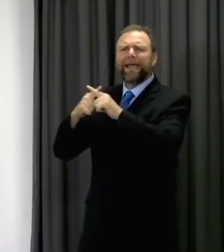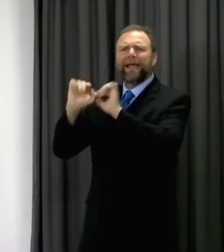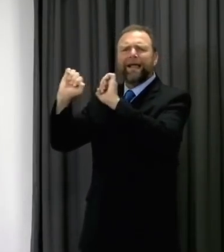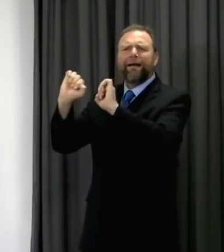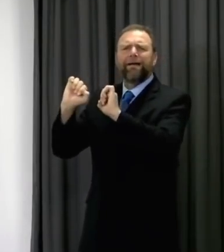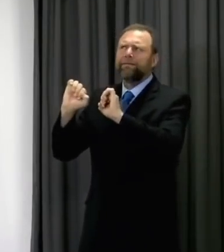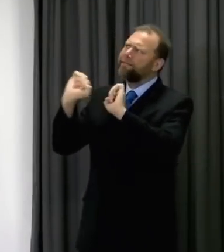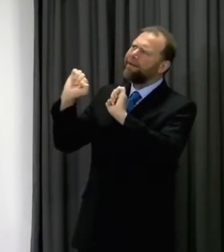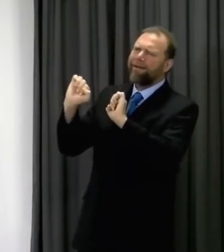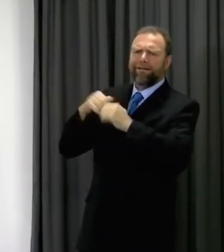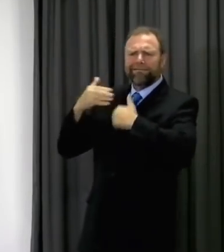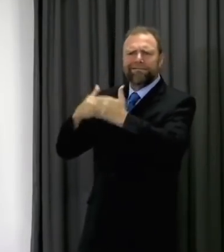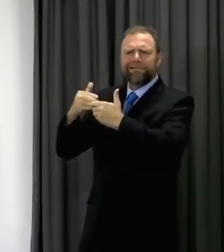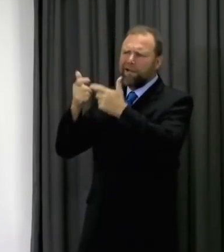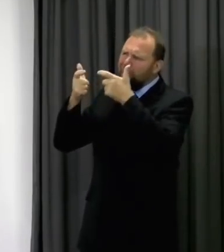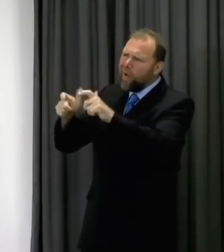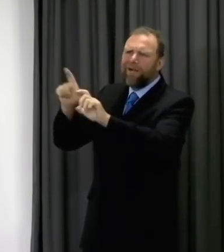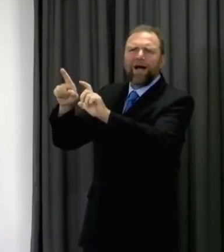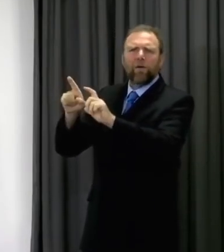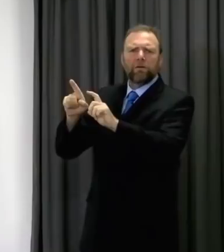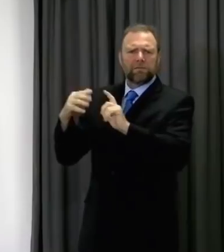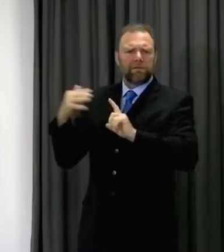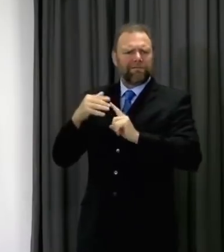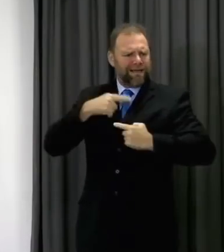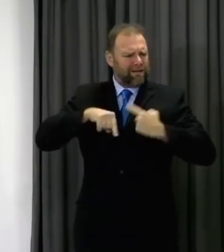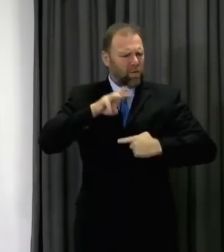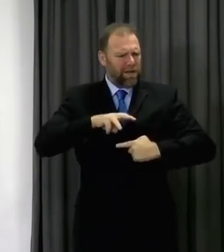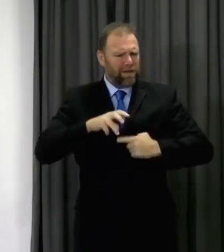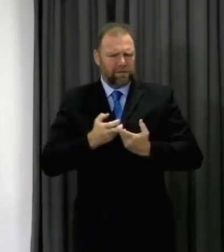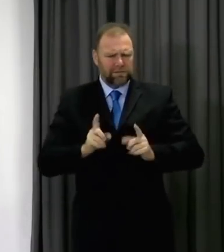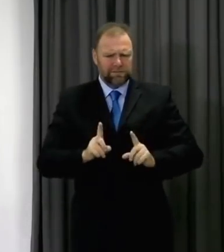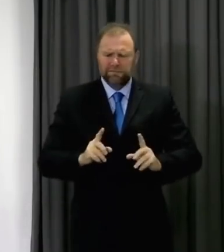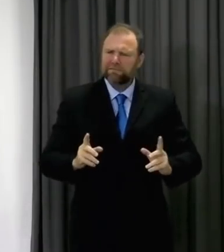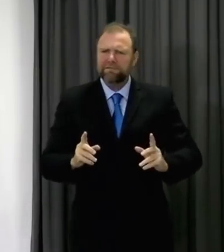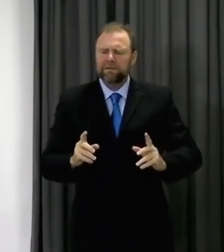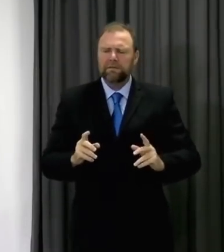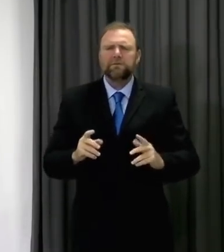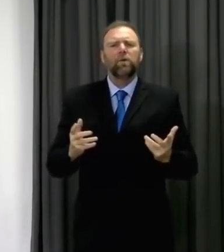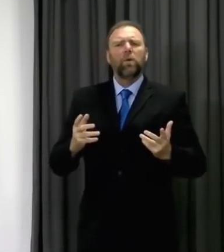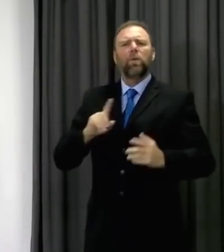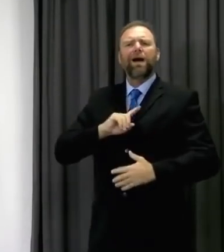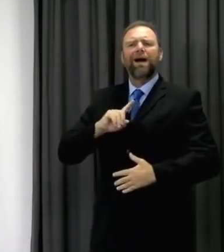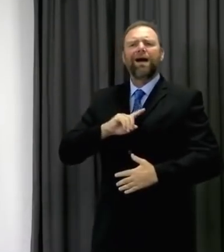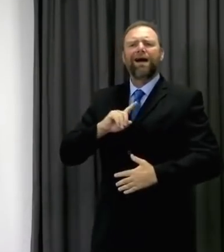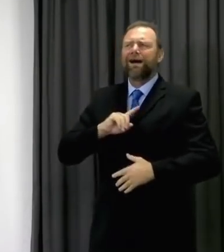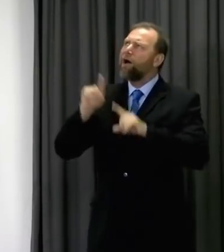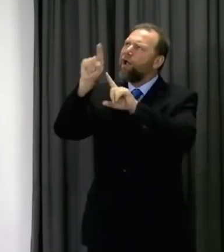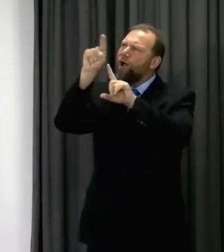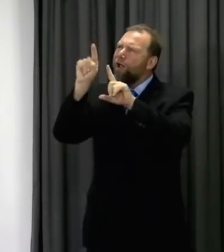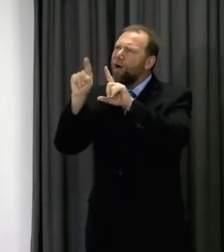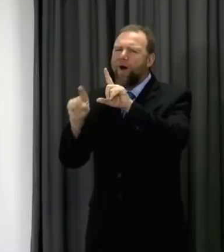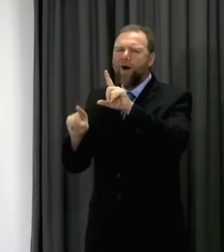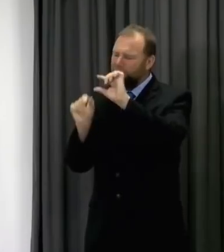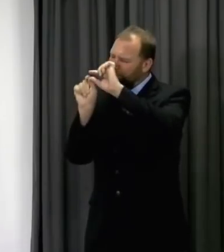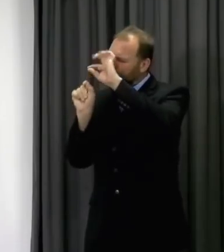next steps we take in Wales. We need to do this because we share a long and porous